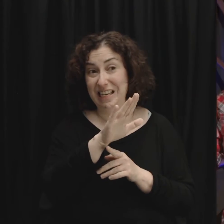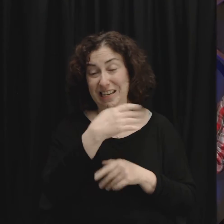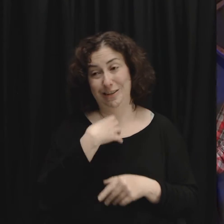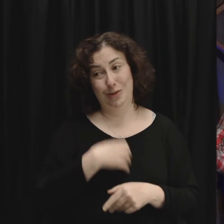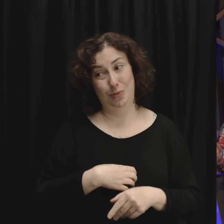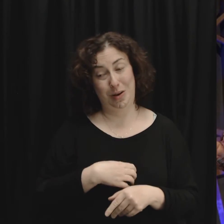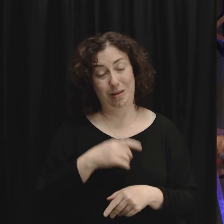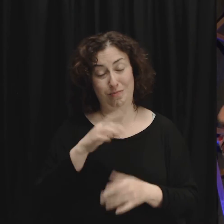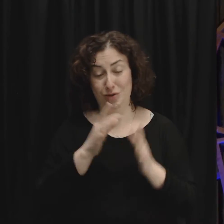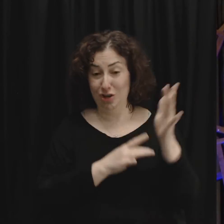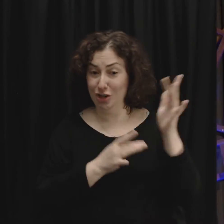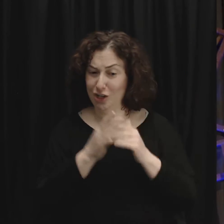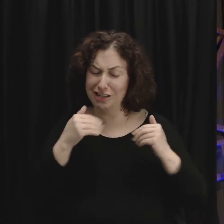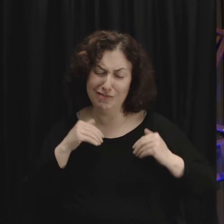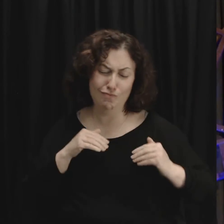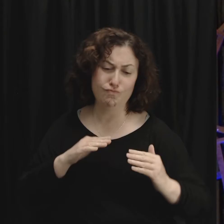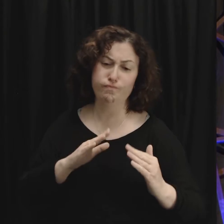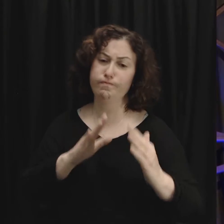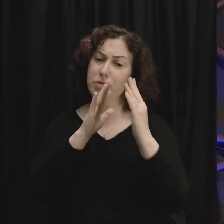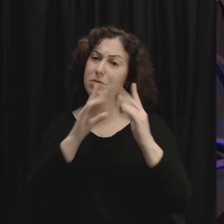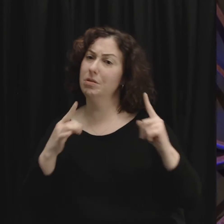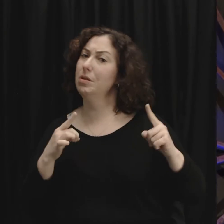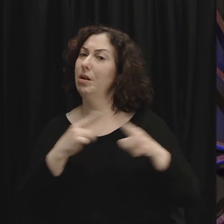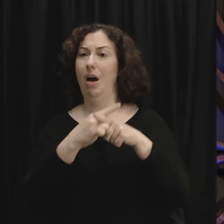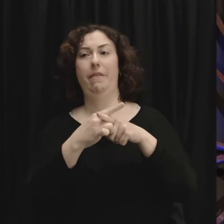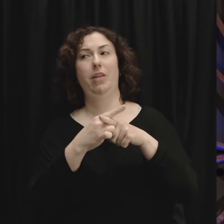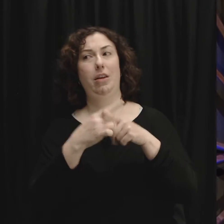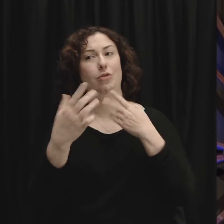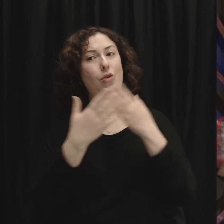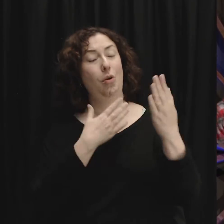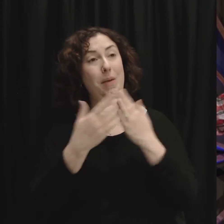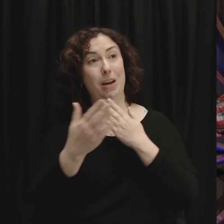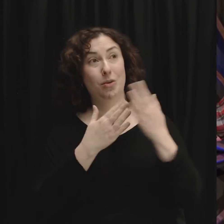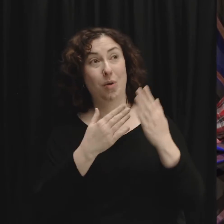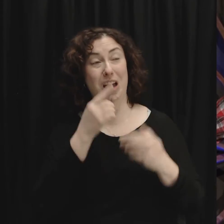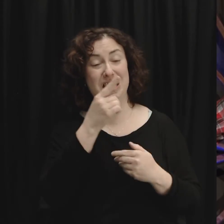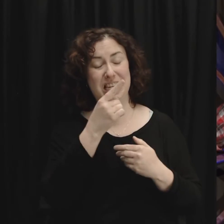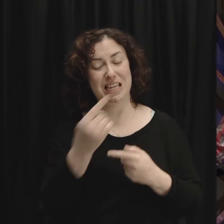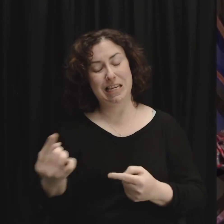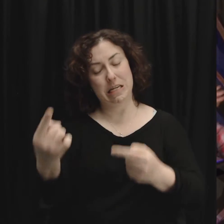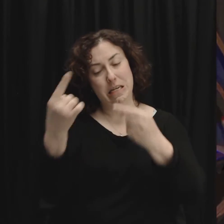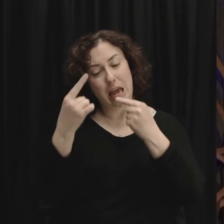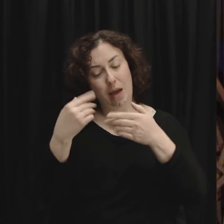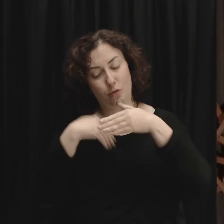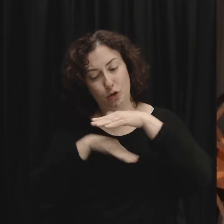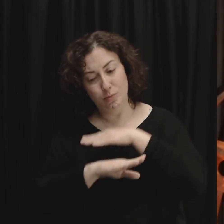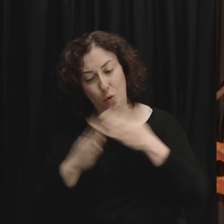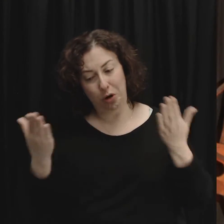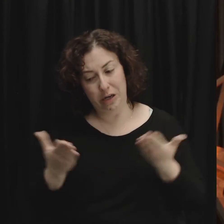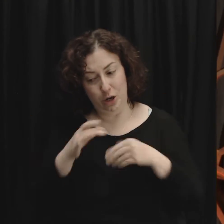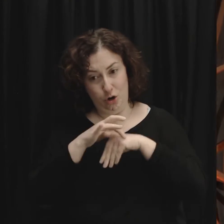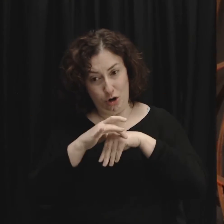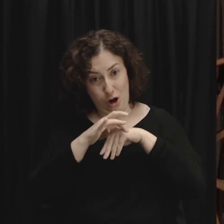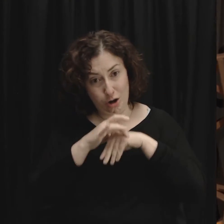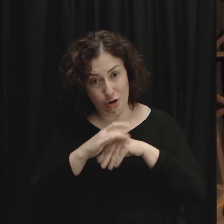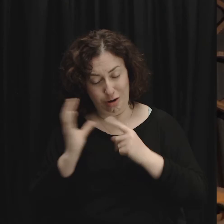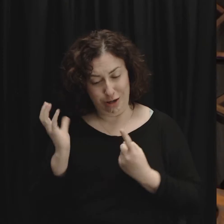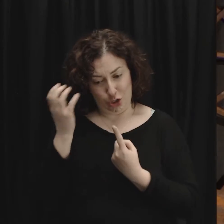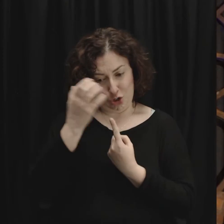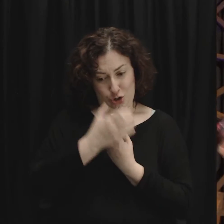he came to this earth was born into sinful humanity took on the cloak of our humanness and